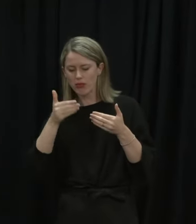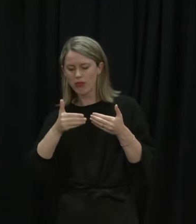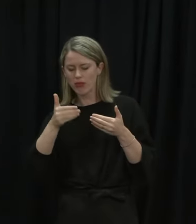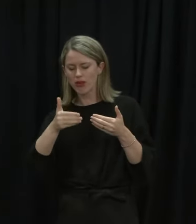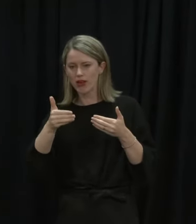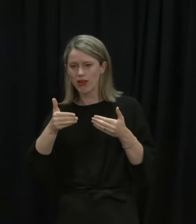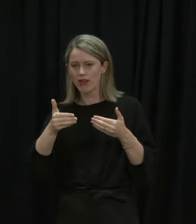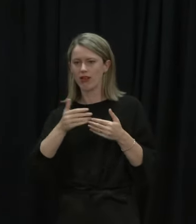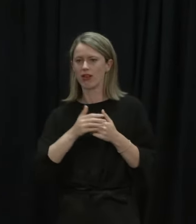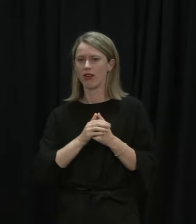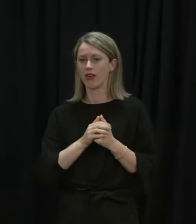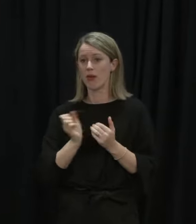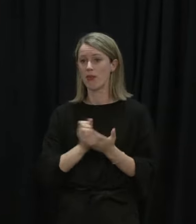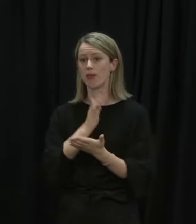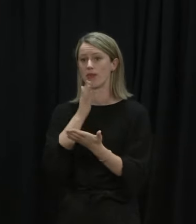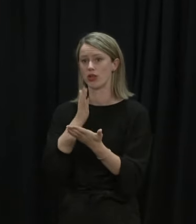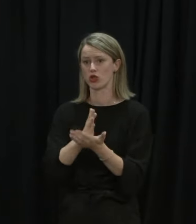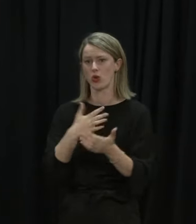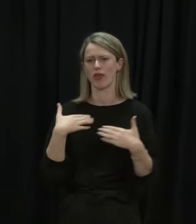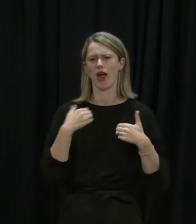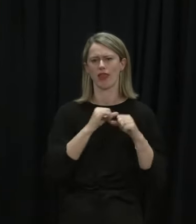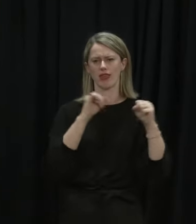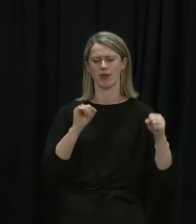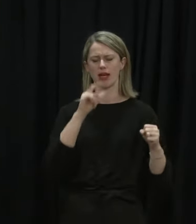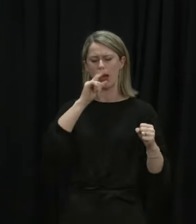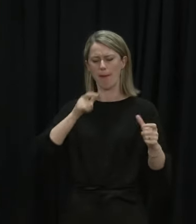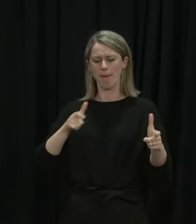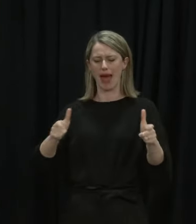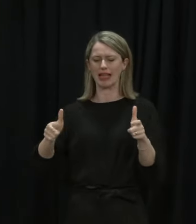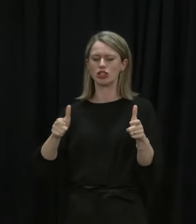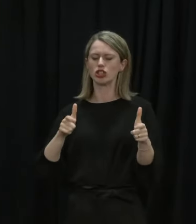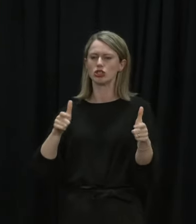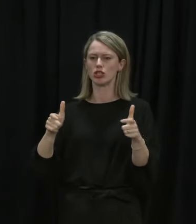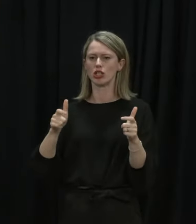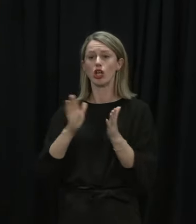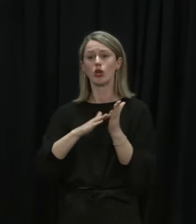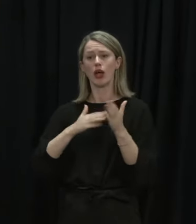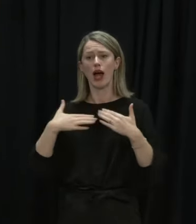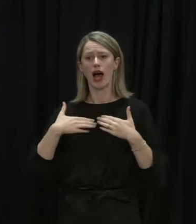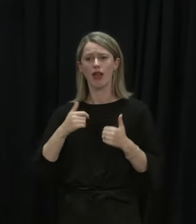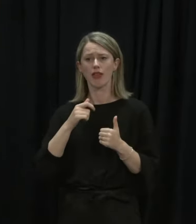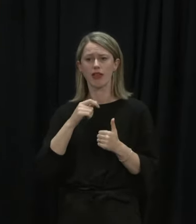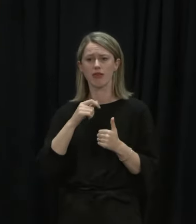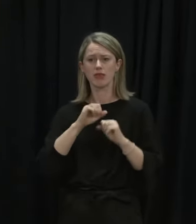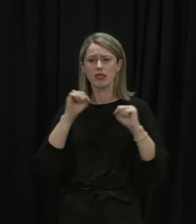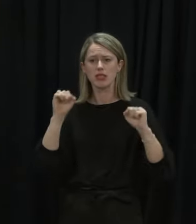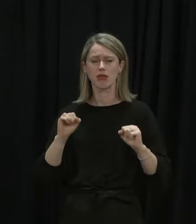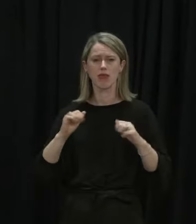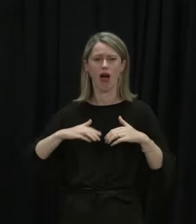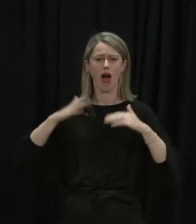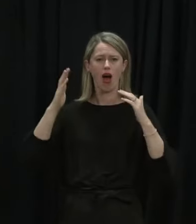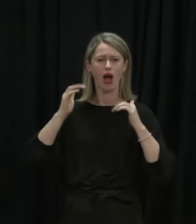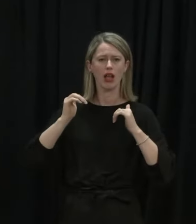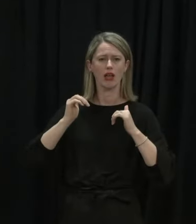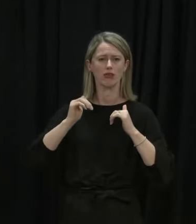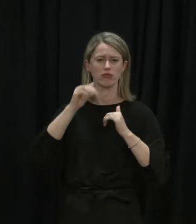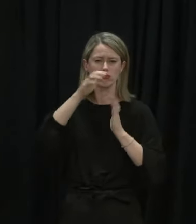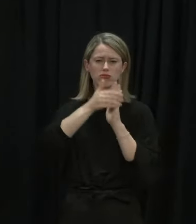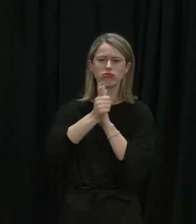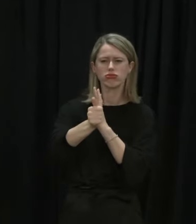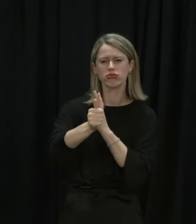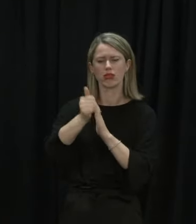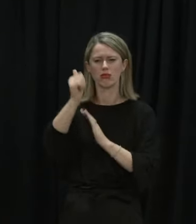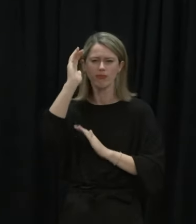of the outbreak is making sure that the health system can cope. New Zealand's health system is staffed by highly trained, dedicated professionals.